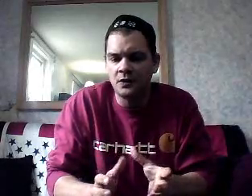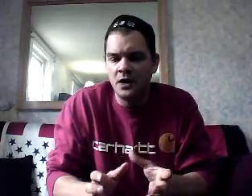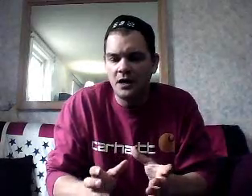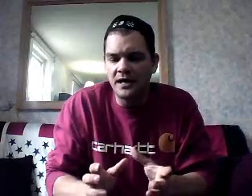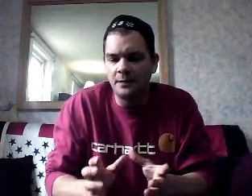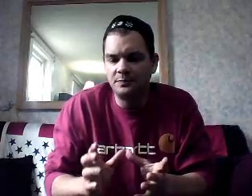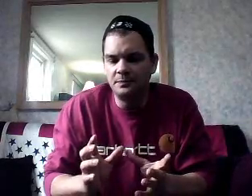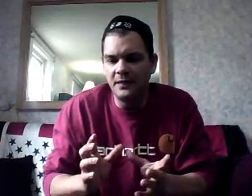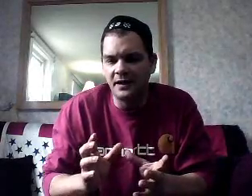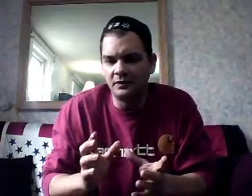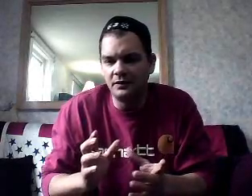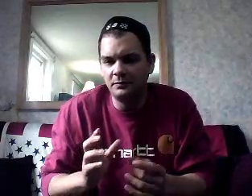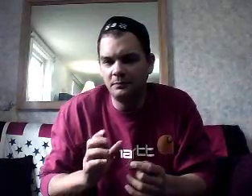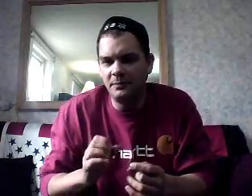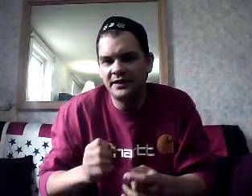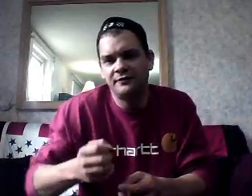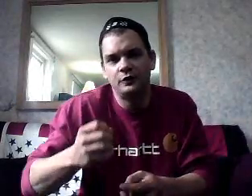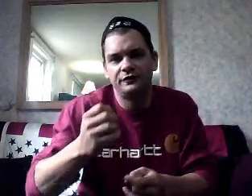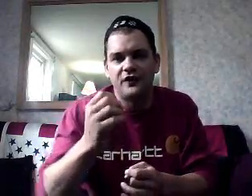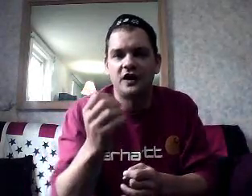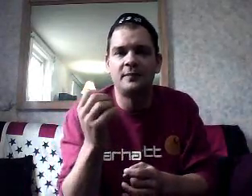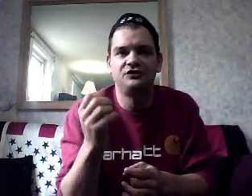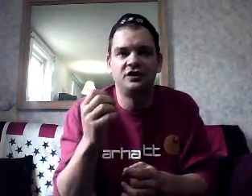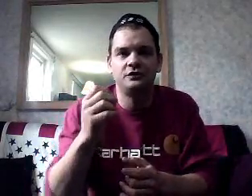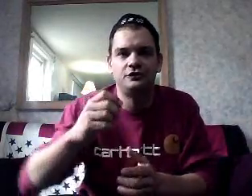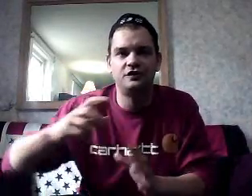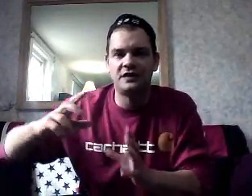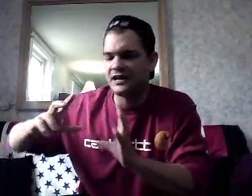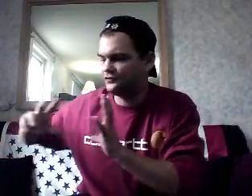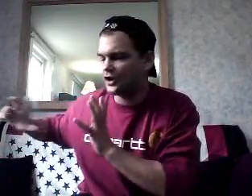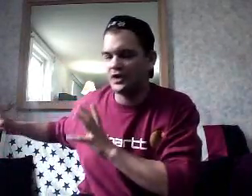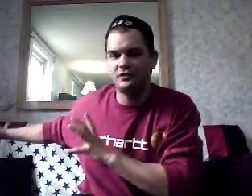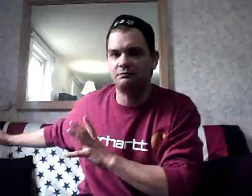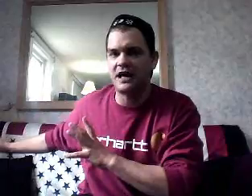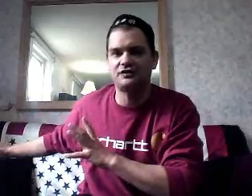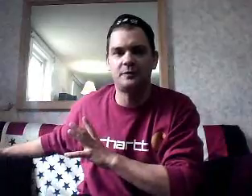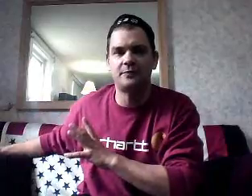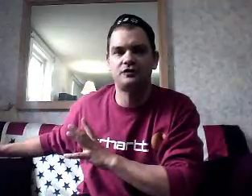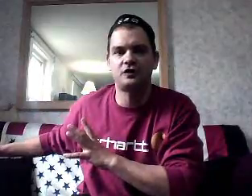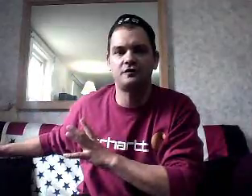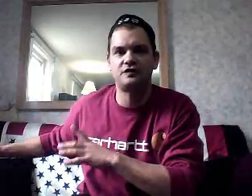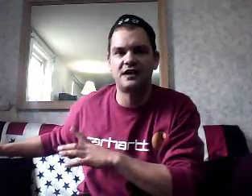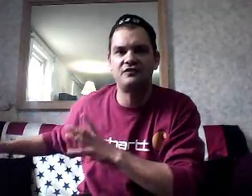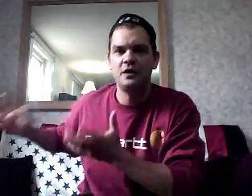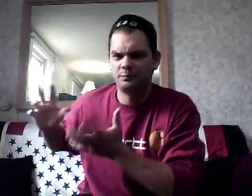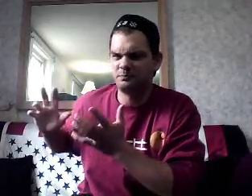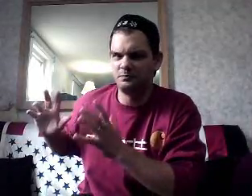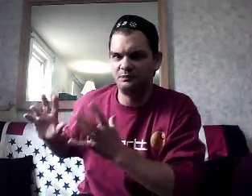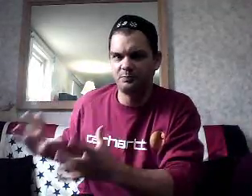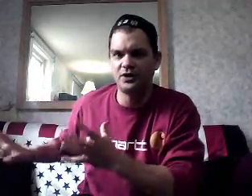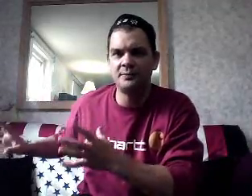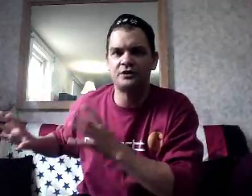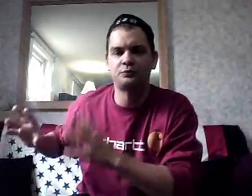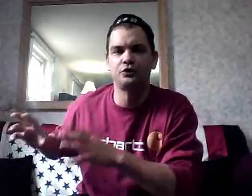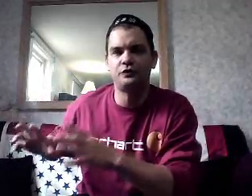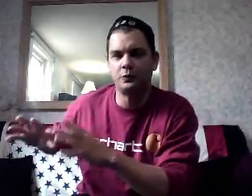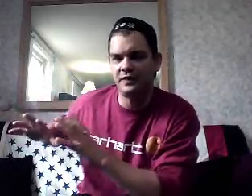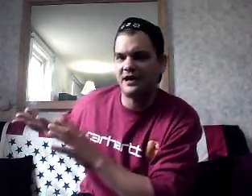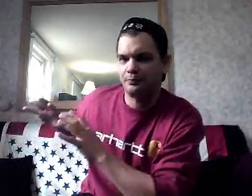know. Now, many of you have followed my channel. You've seen that I've talked to lots of public servants, and I've pretty much proven without